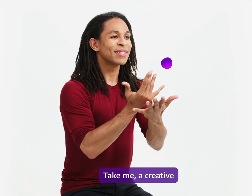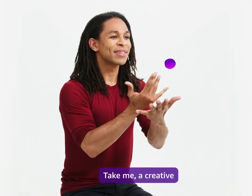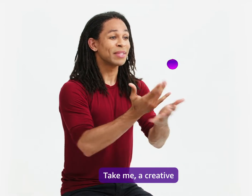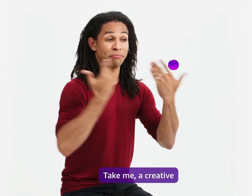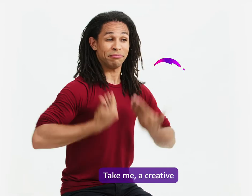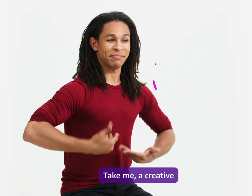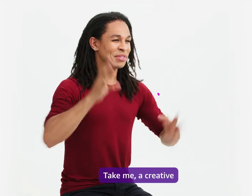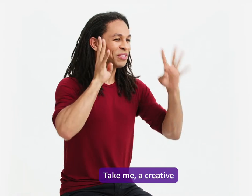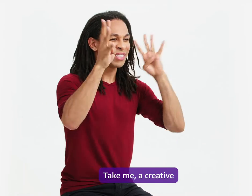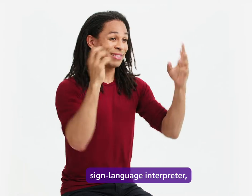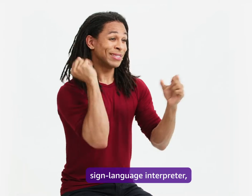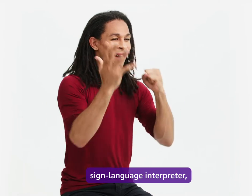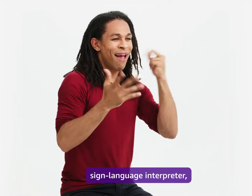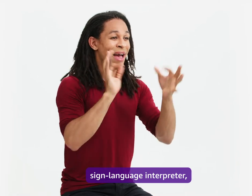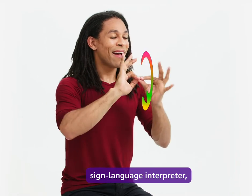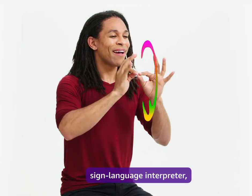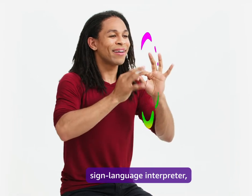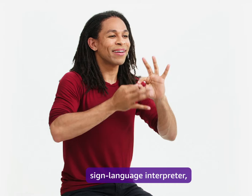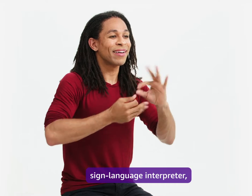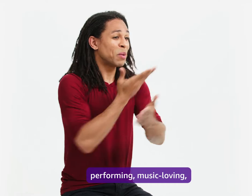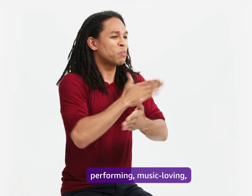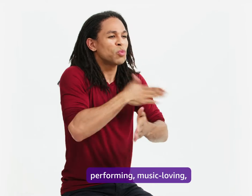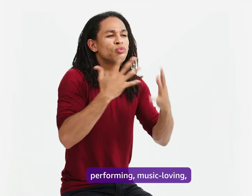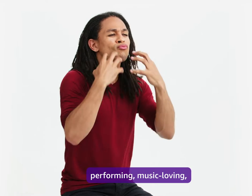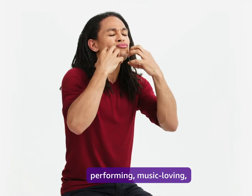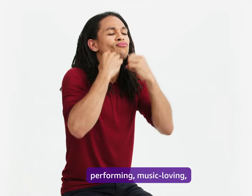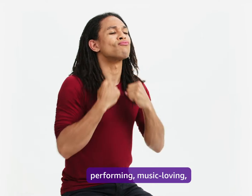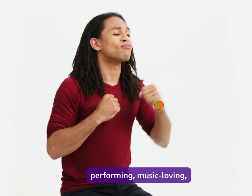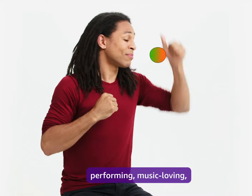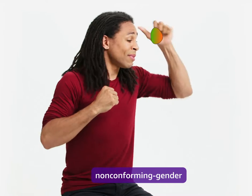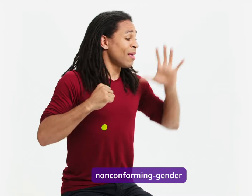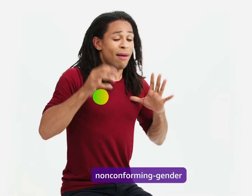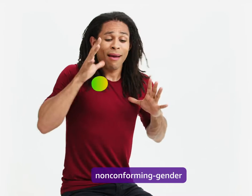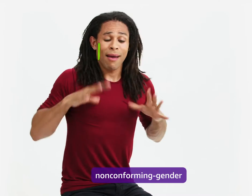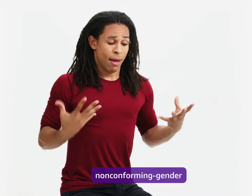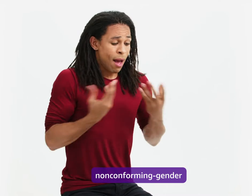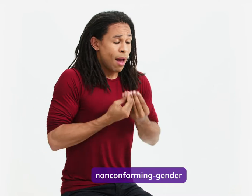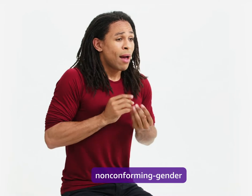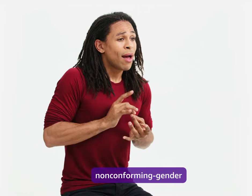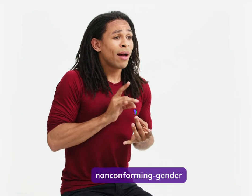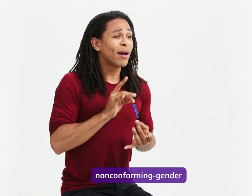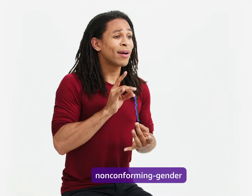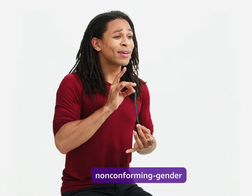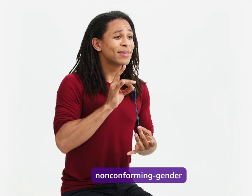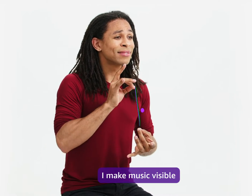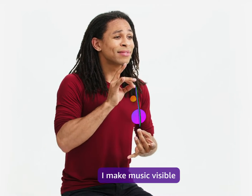Take me, a creative sign language interpreter, performing, music-loving, nonconforming gender. I